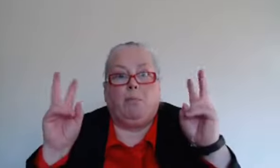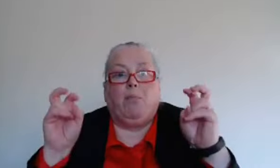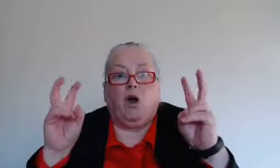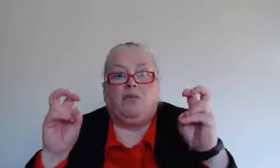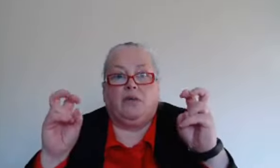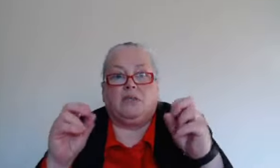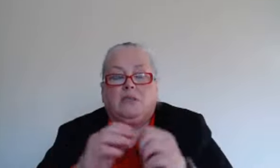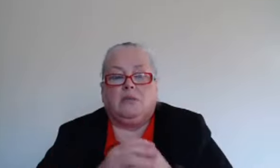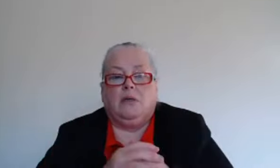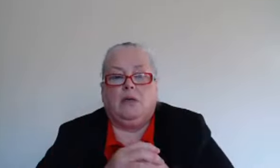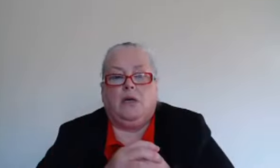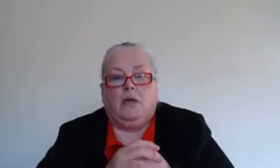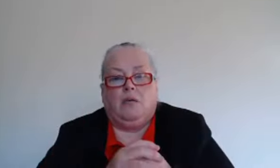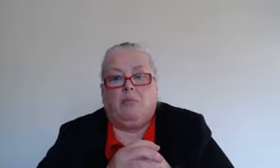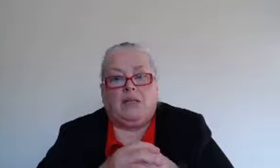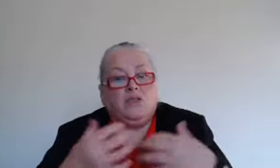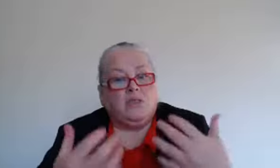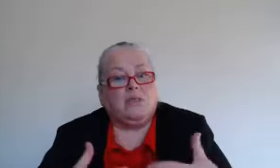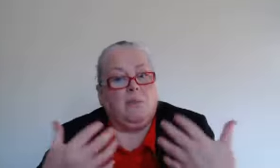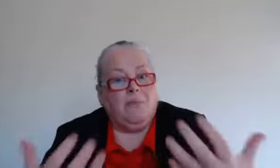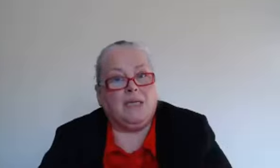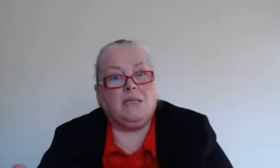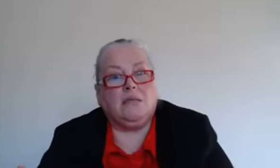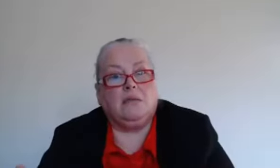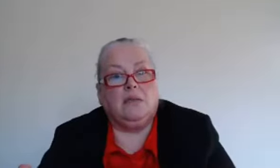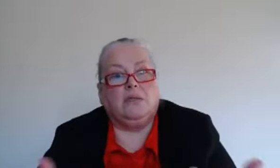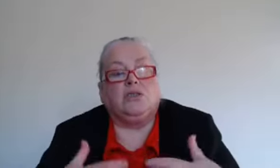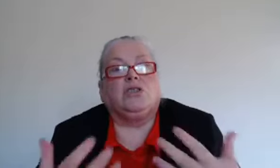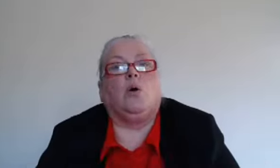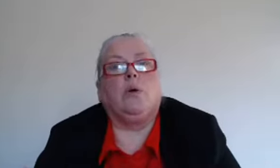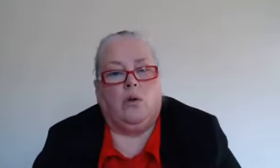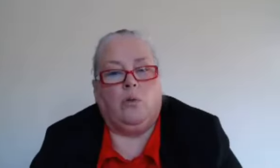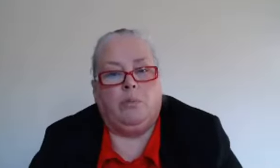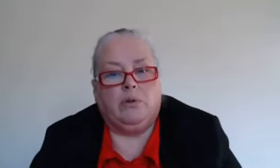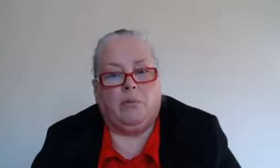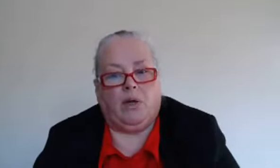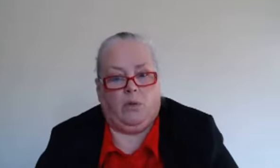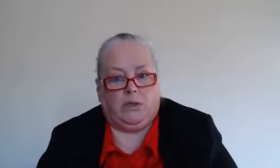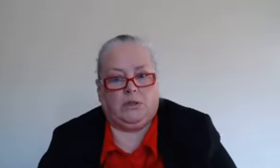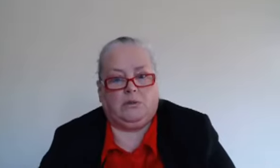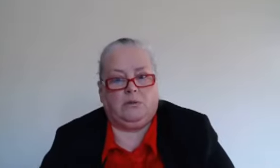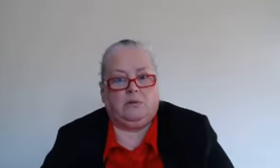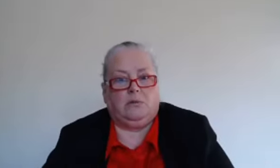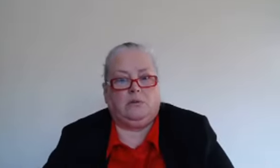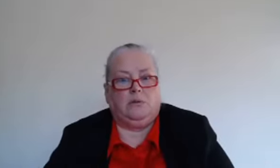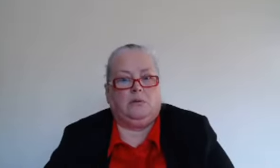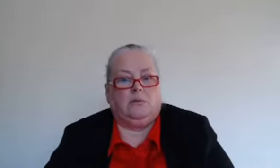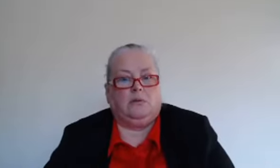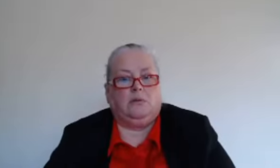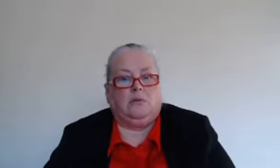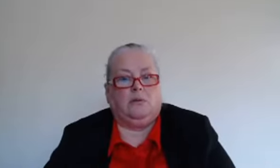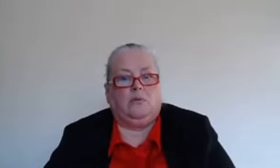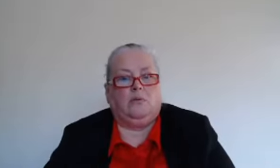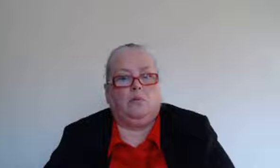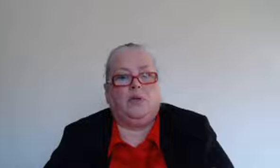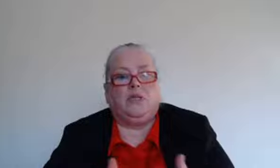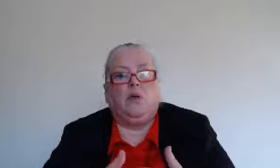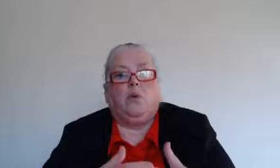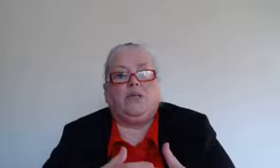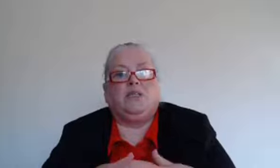perfect and just commit to showing up no matter what you know we we do